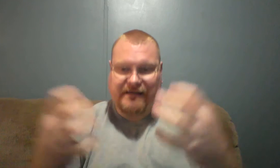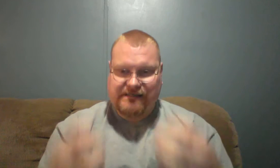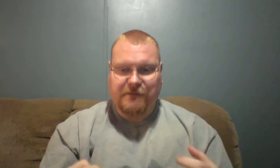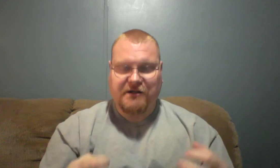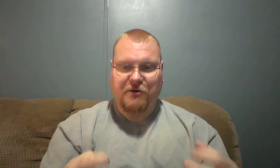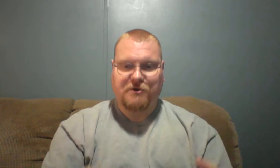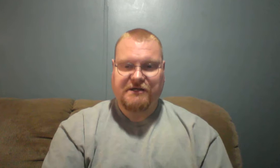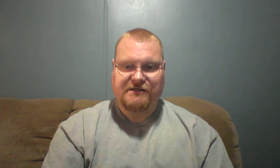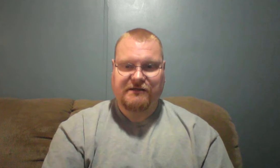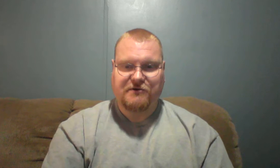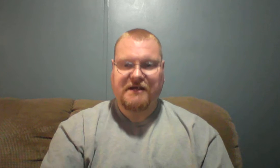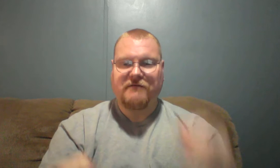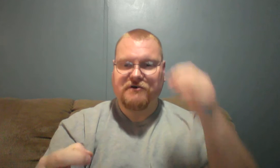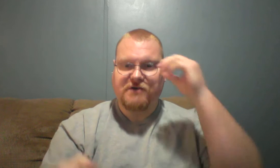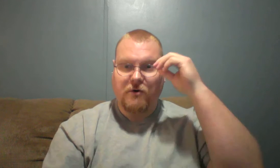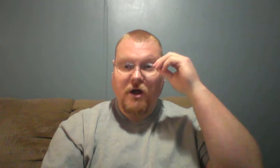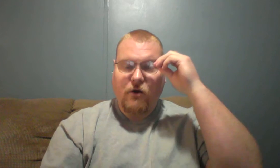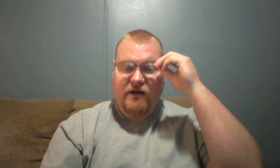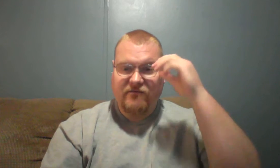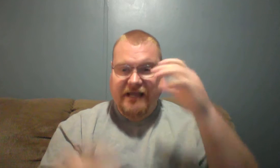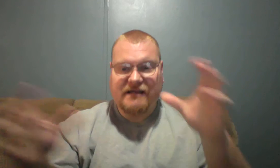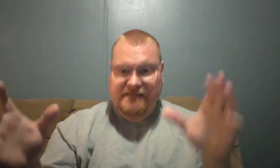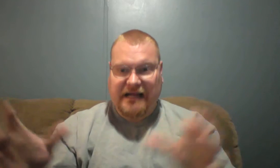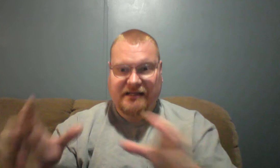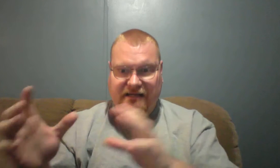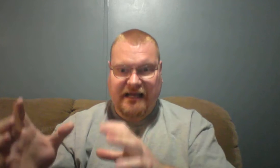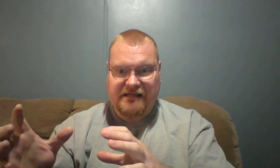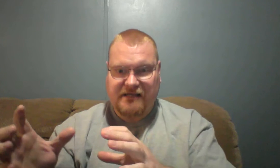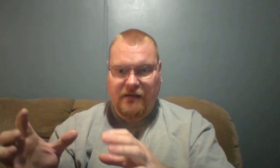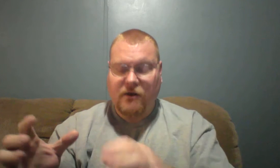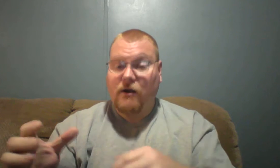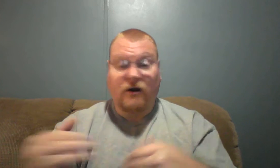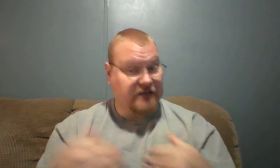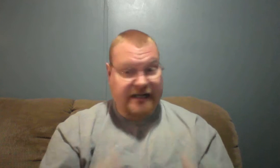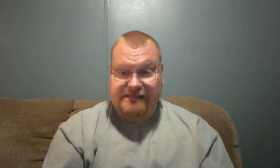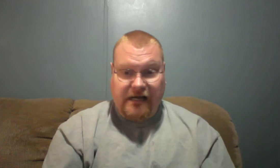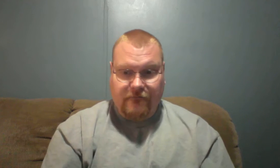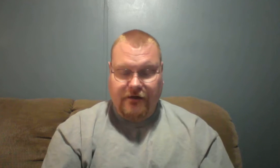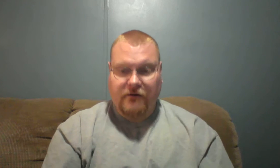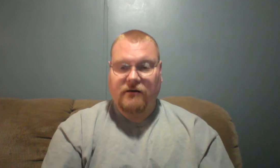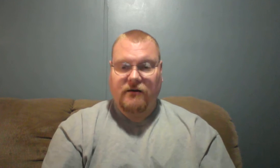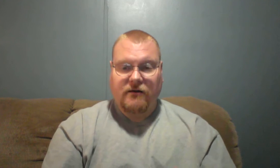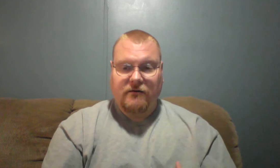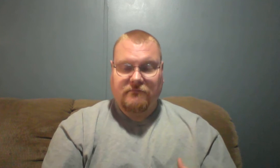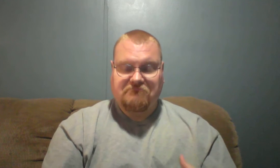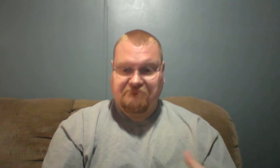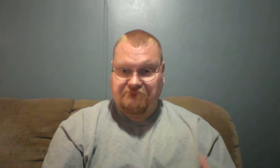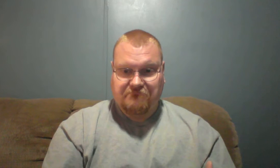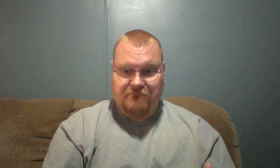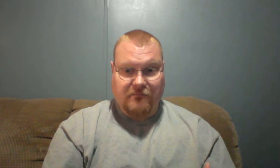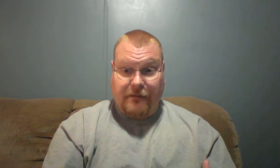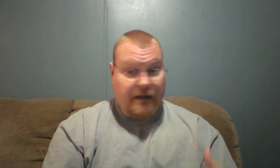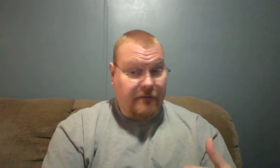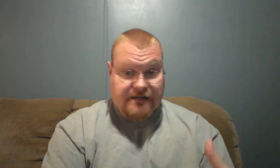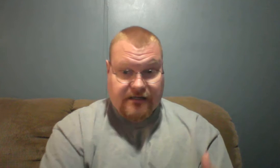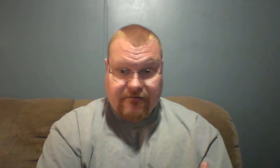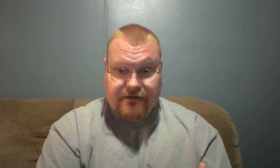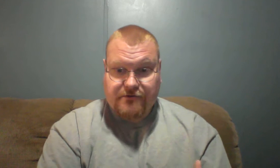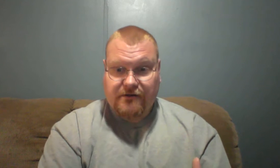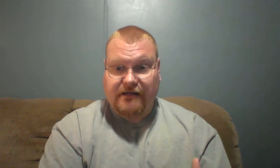accepted the Lord Jesus as our Savior, so whenever he decides to take us up or take us out of here, it may be his individuals. Like